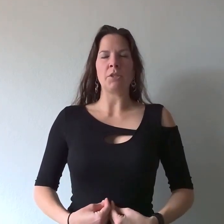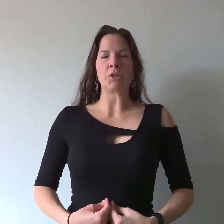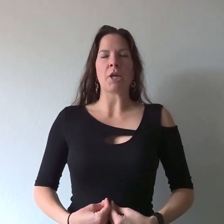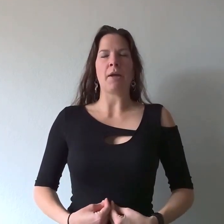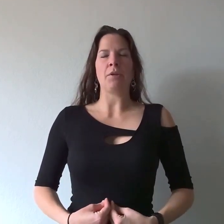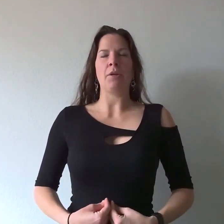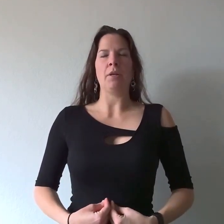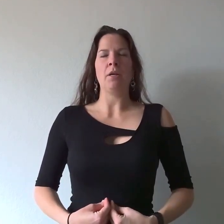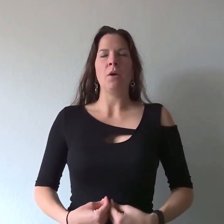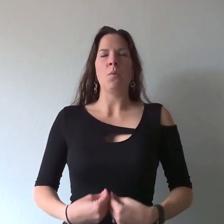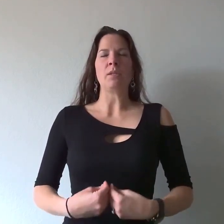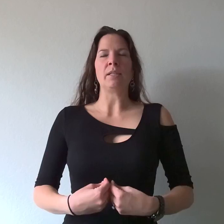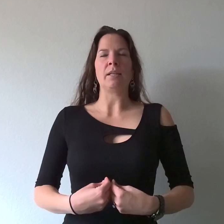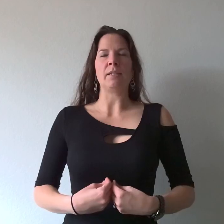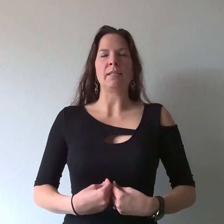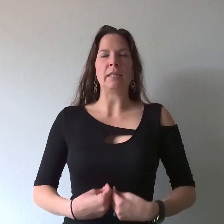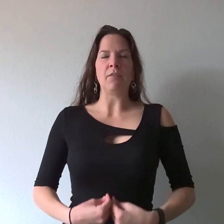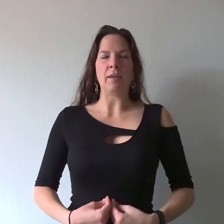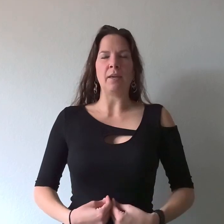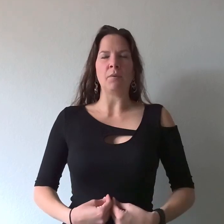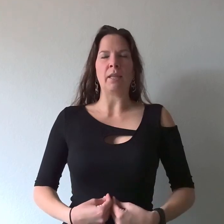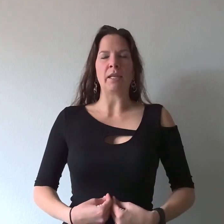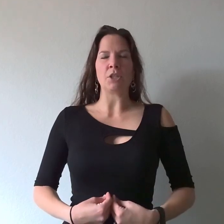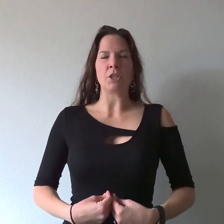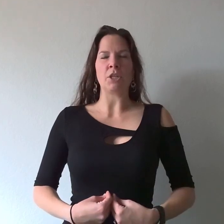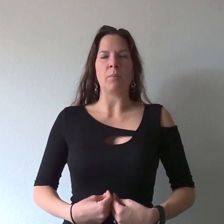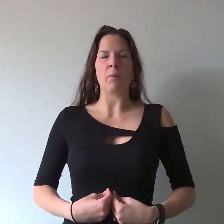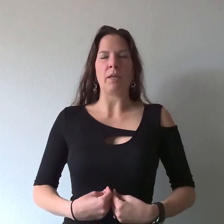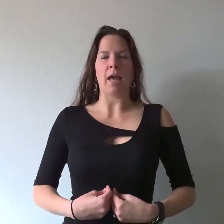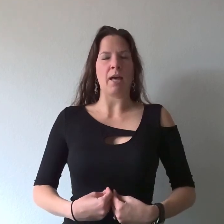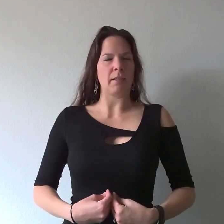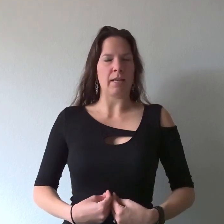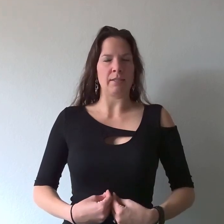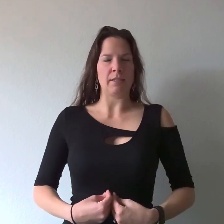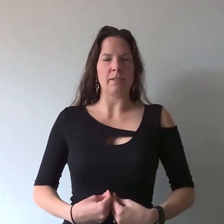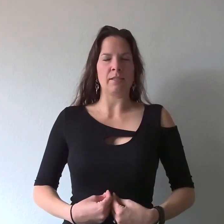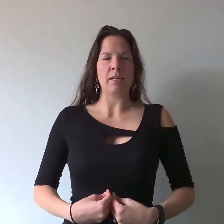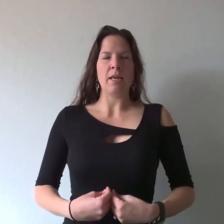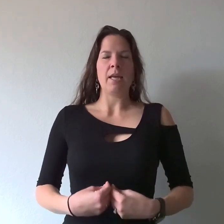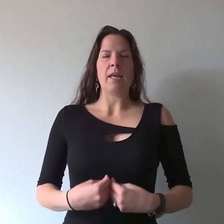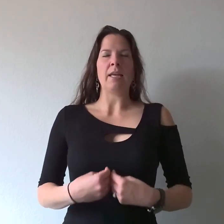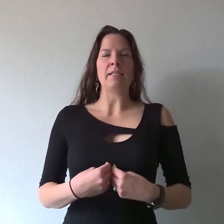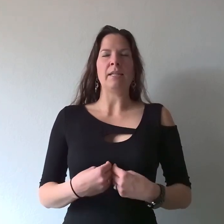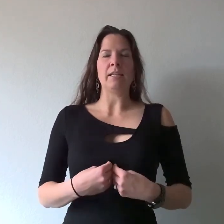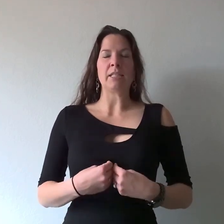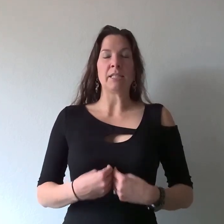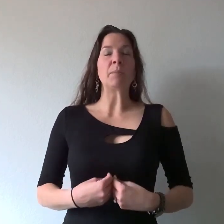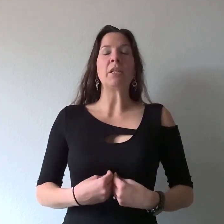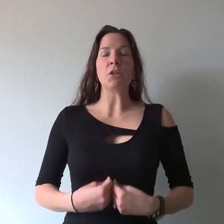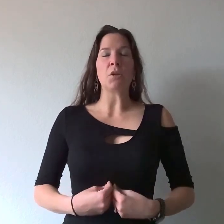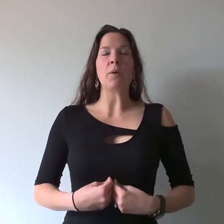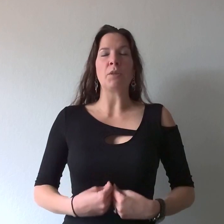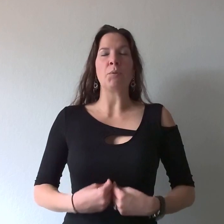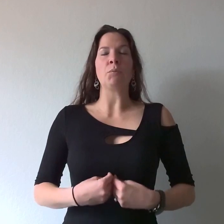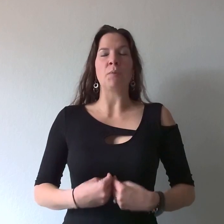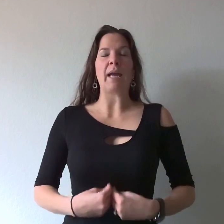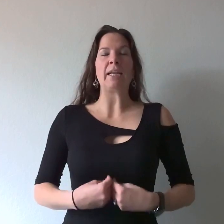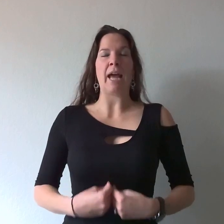your childhood? was it a significant relationship in adolescence? is it something you're going through right now